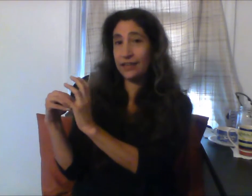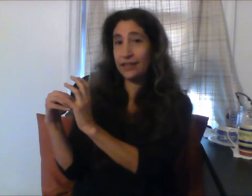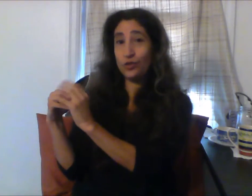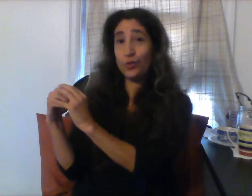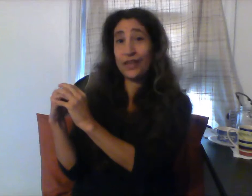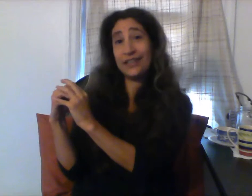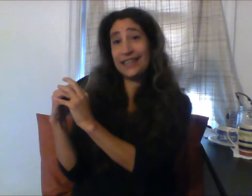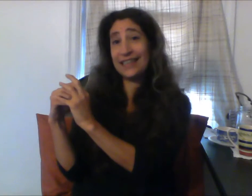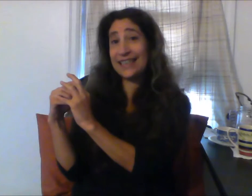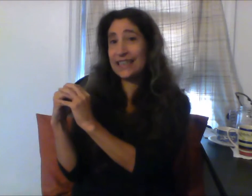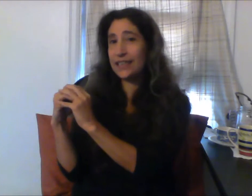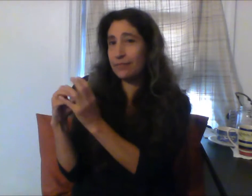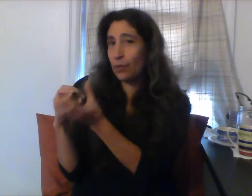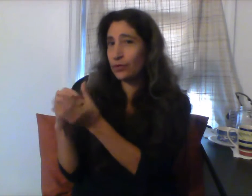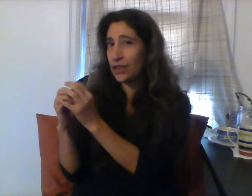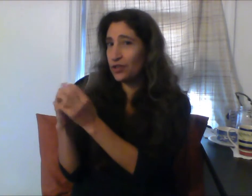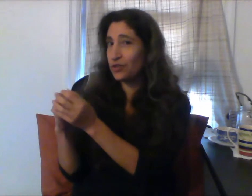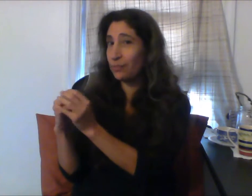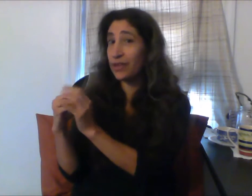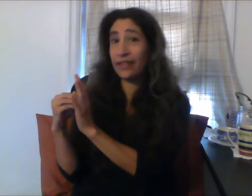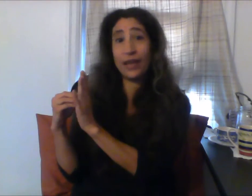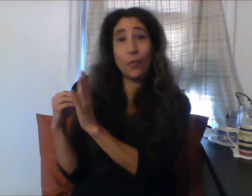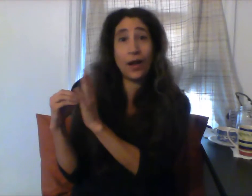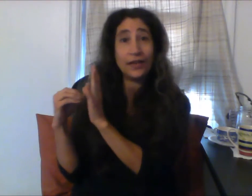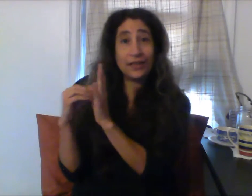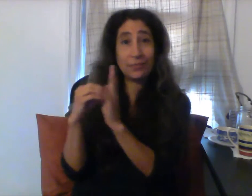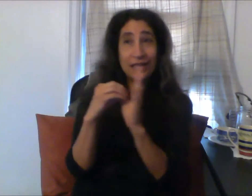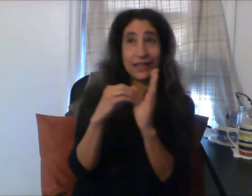new entity is and mold it into something that they want it to be.